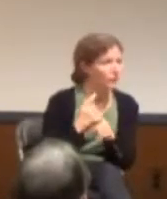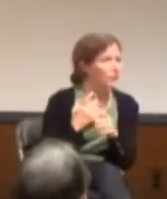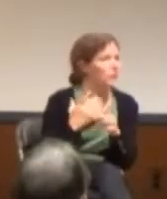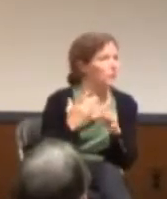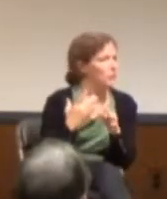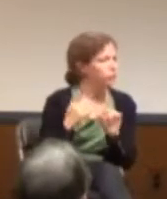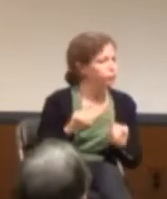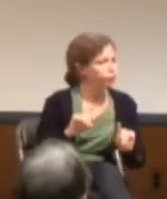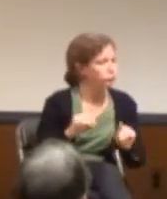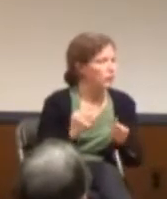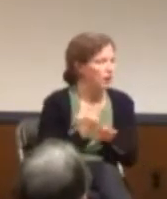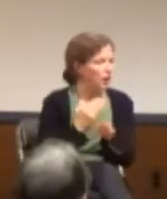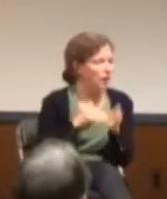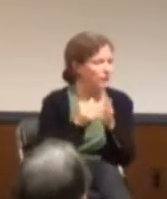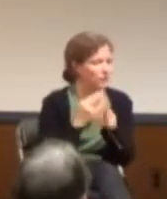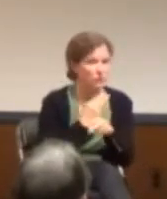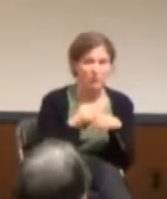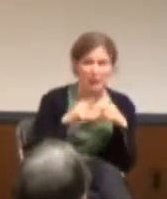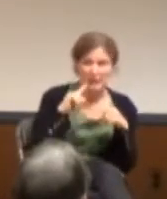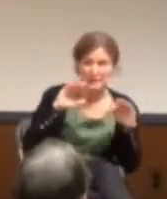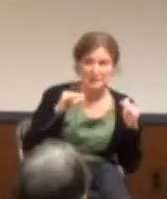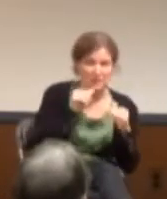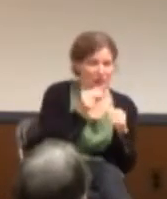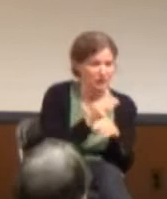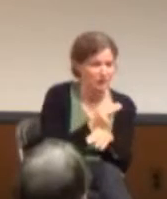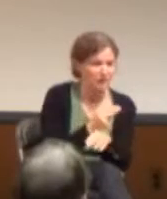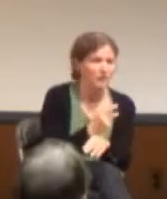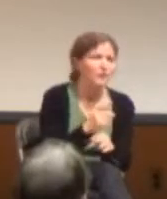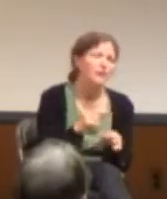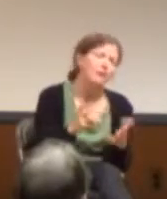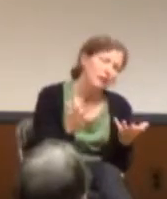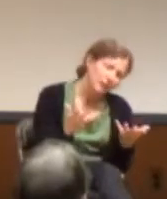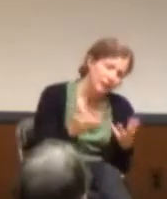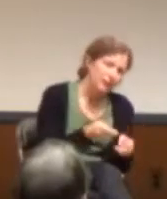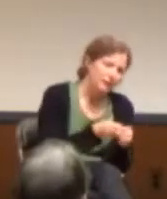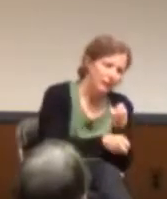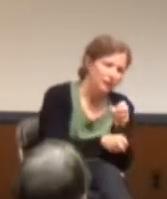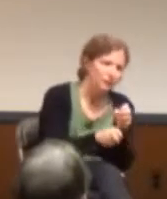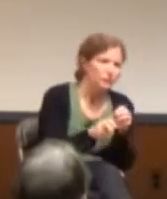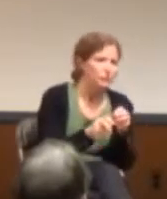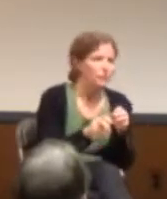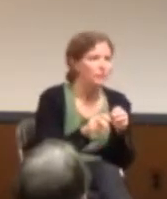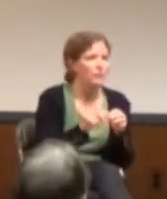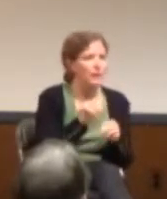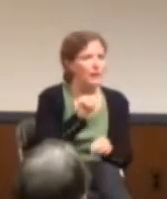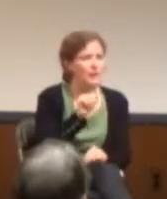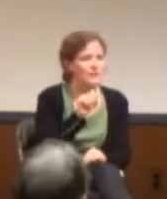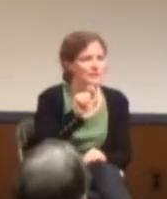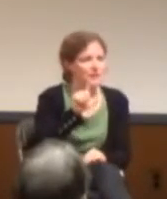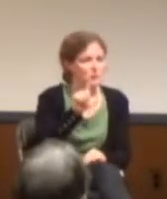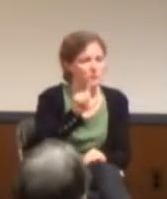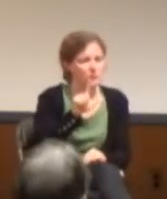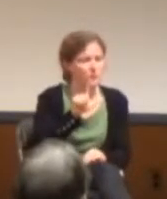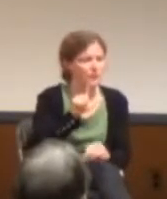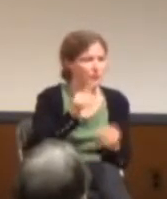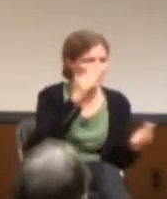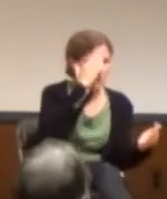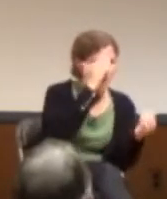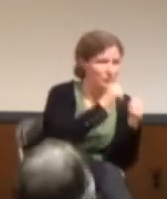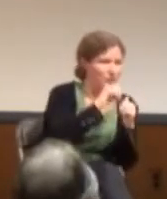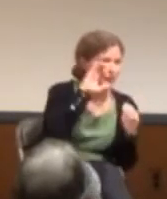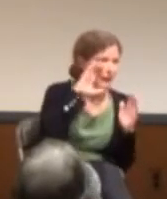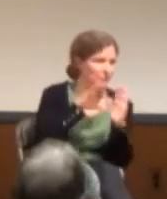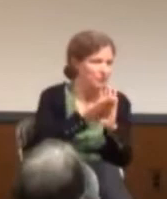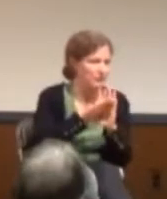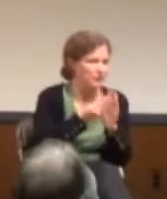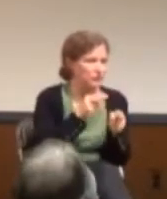I don't think anyone's taking use of that. Obviously, it's difficult to spread a lot of asexual awareness with an image and